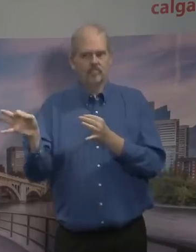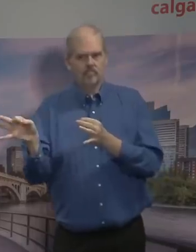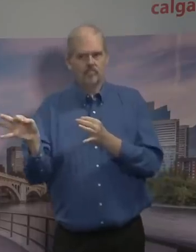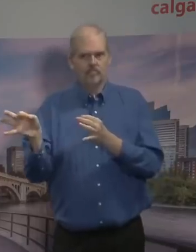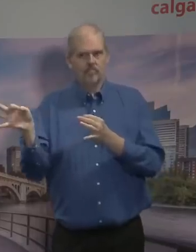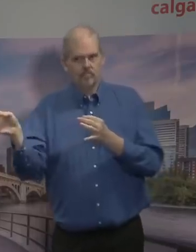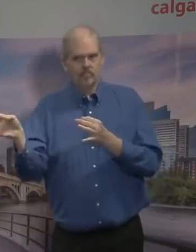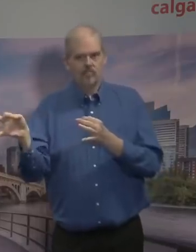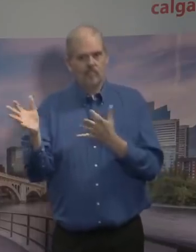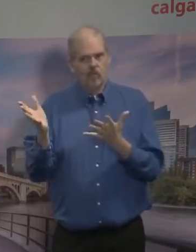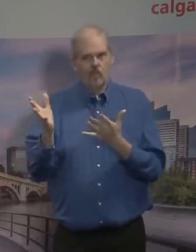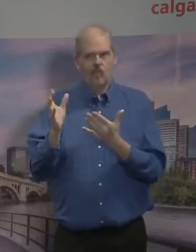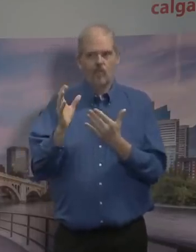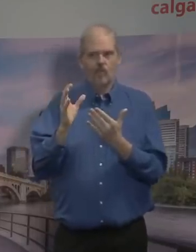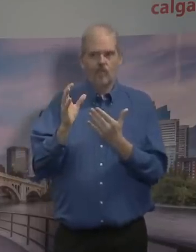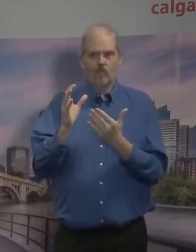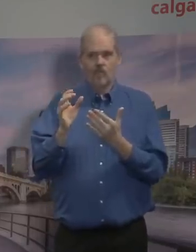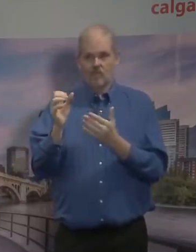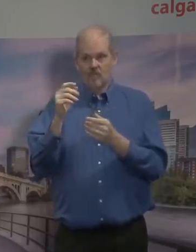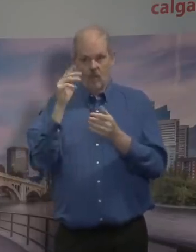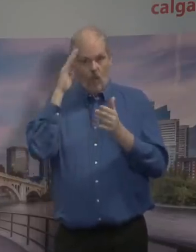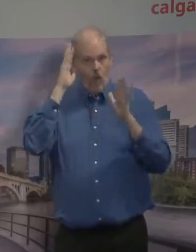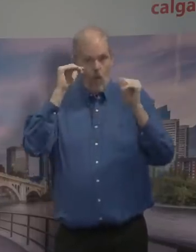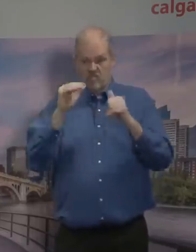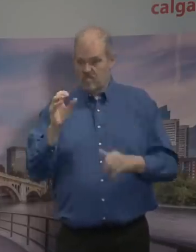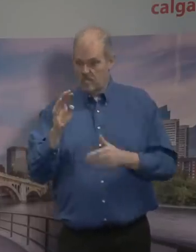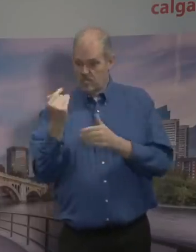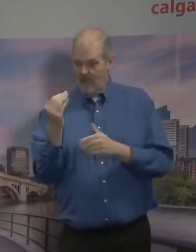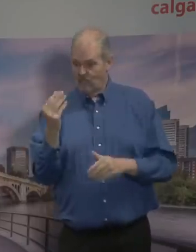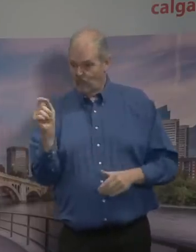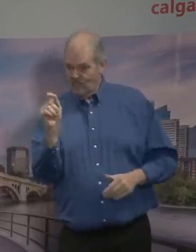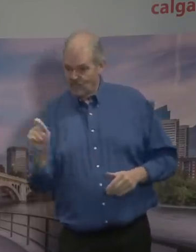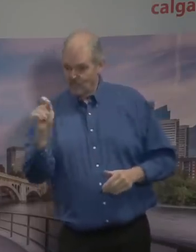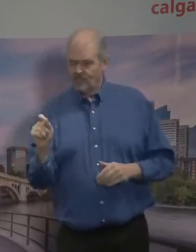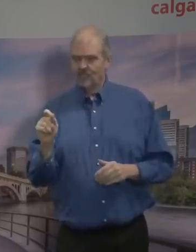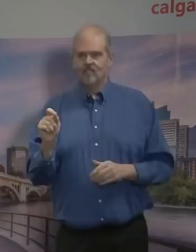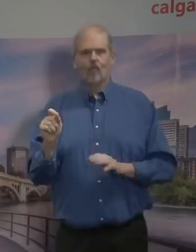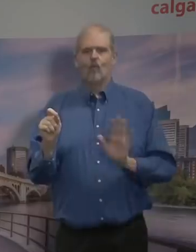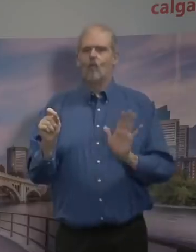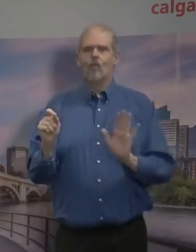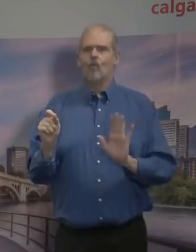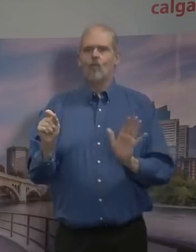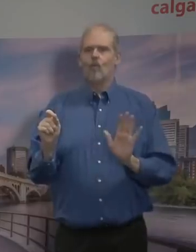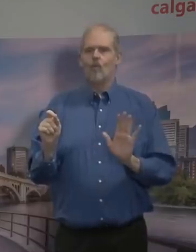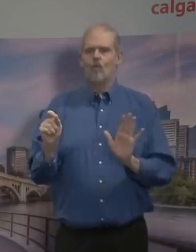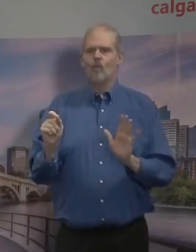Because even then, even in stage one, are not good to go. It is a thoughtful phased in